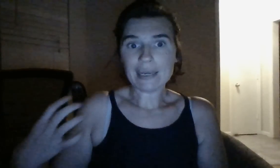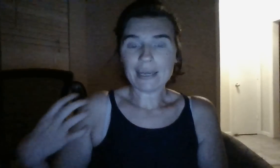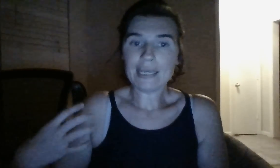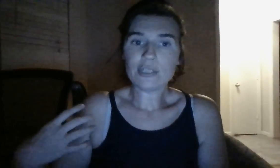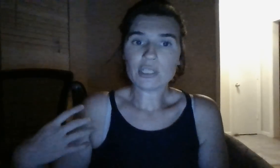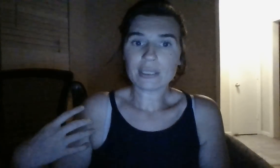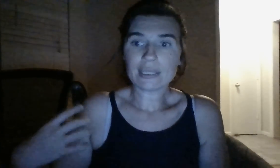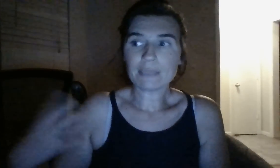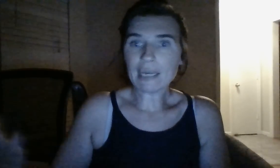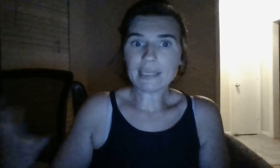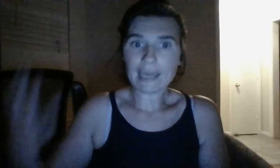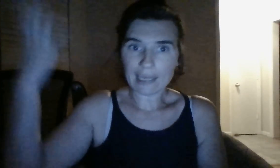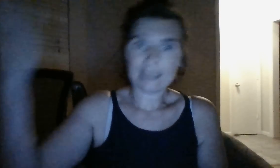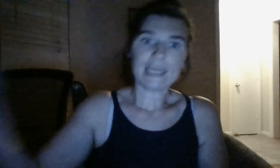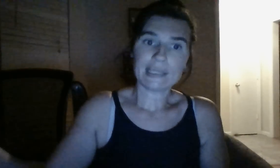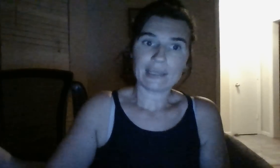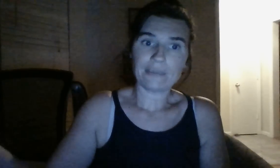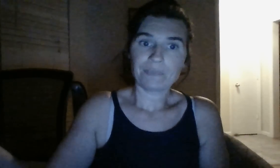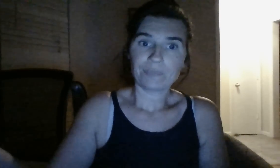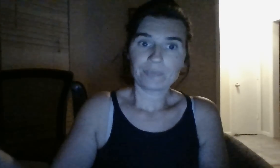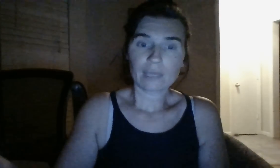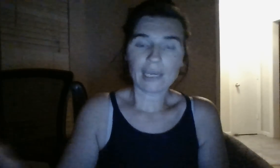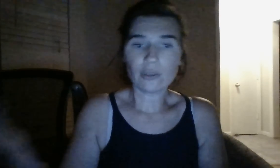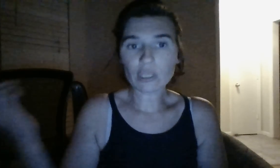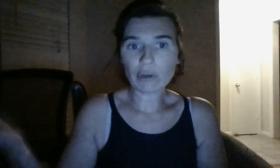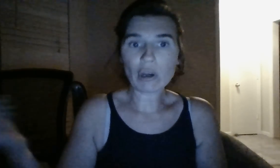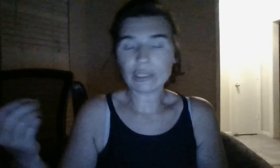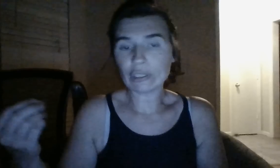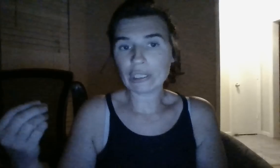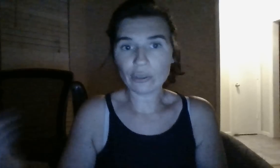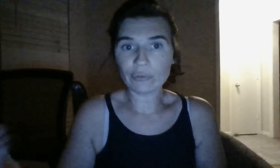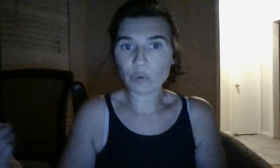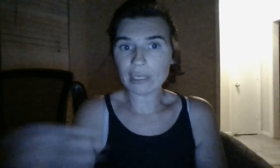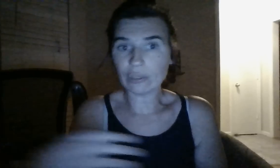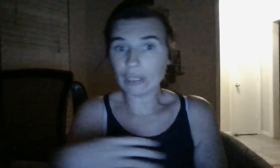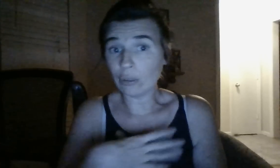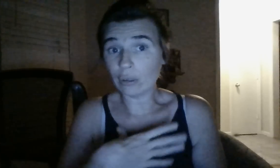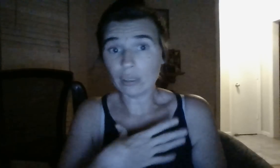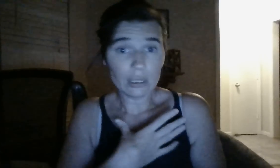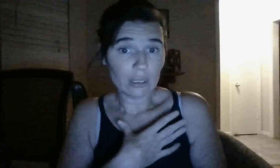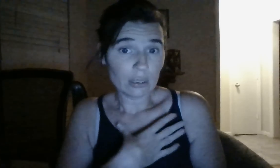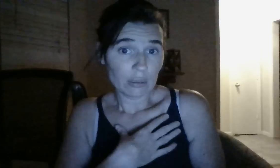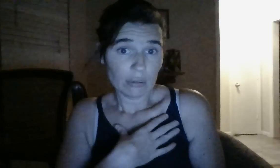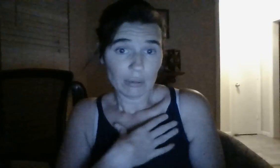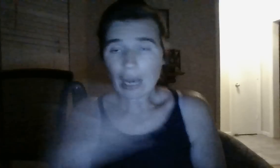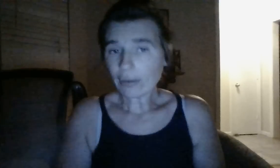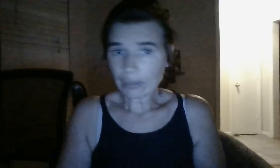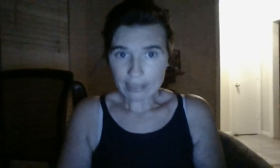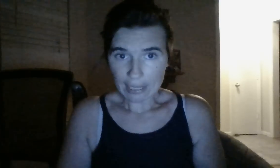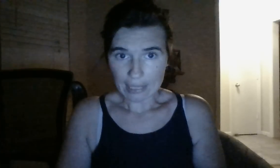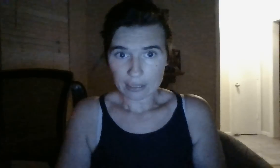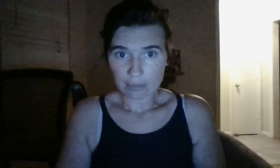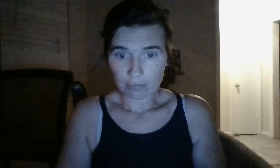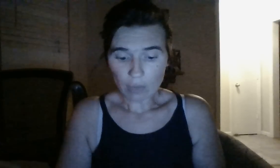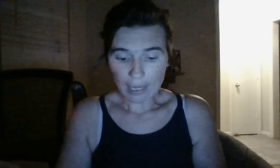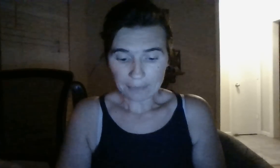And, he just is meditating. And, he gets it. Either clairaudiently. Clairvoyantly. Or, however that resonates. Okay.